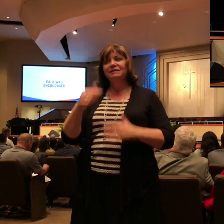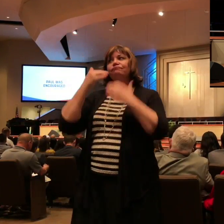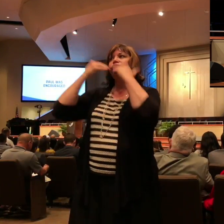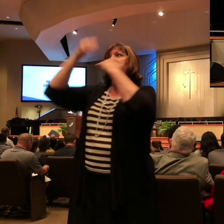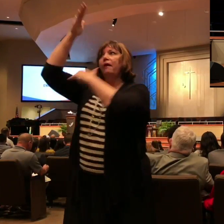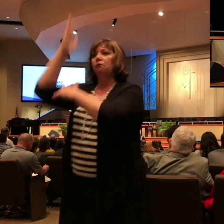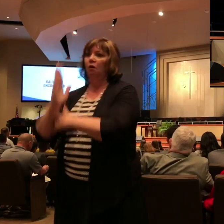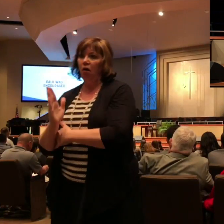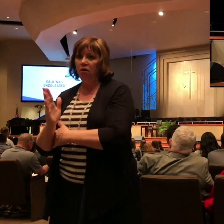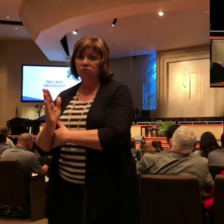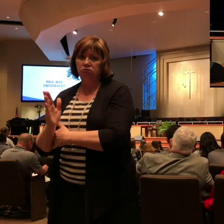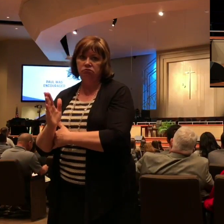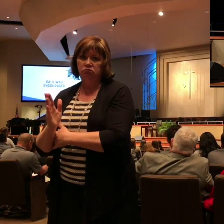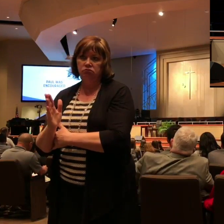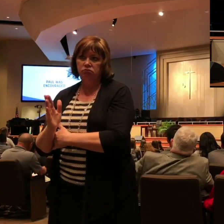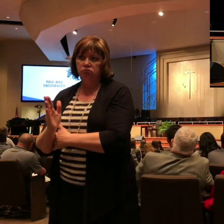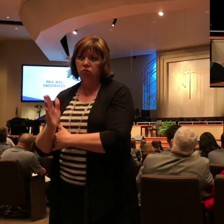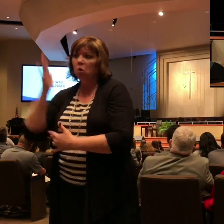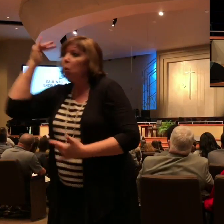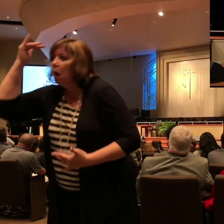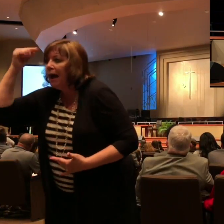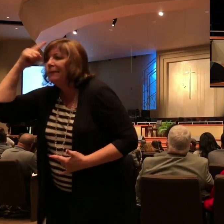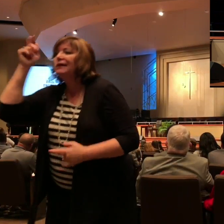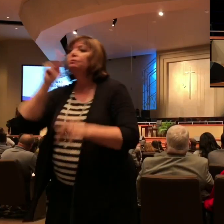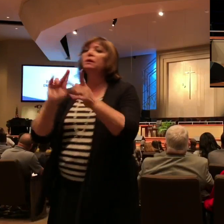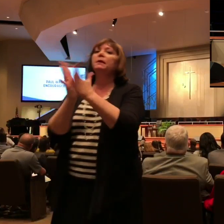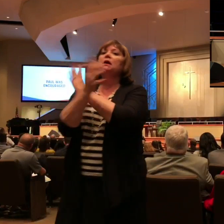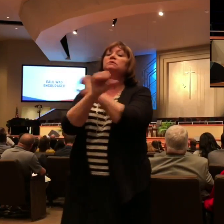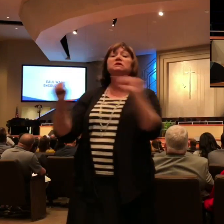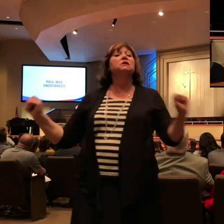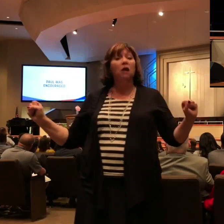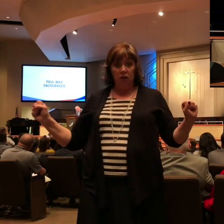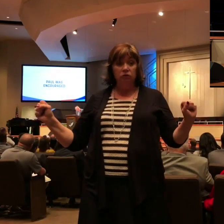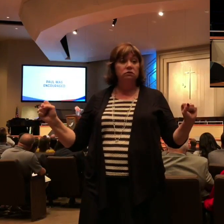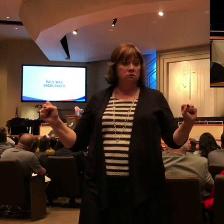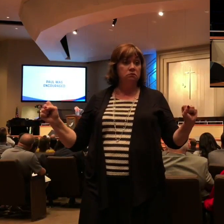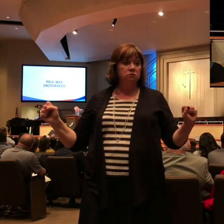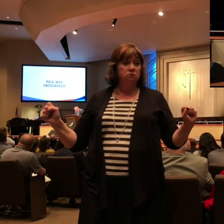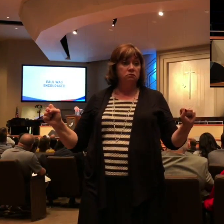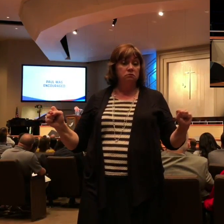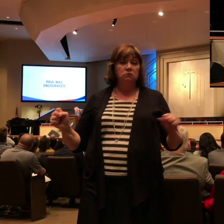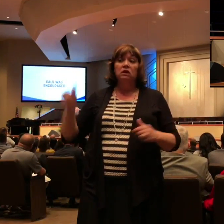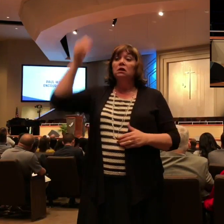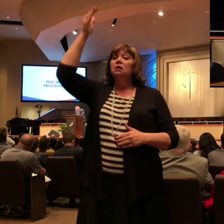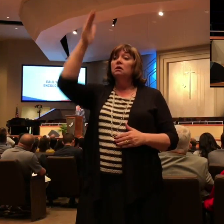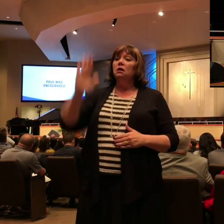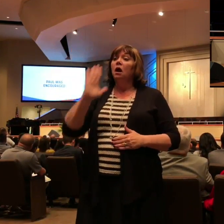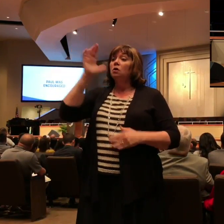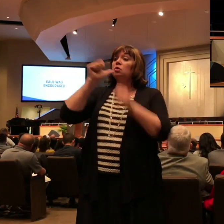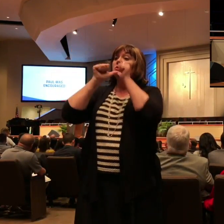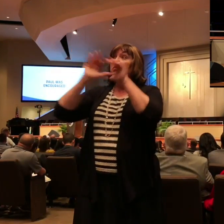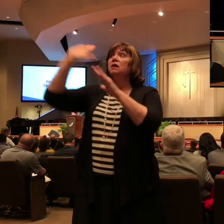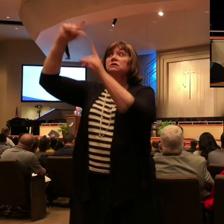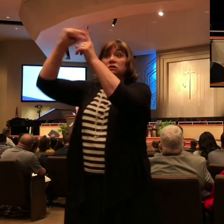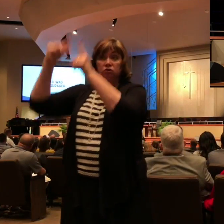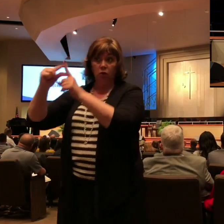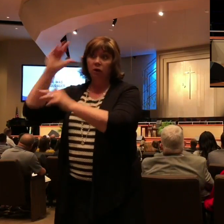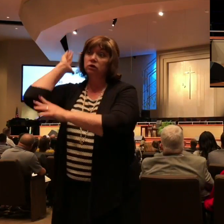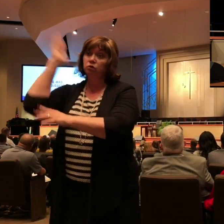I'm grateful that people are being saved. Now God's going to bless his word as he pleases. And God is